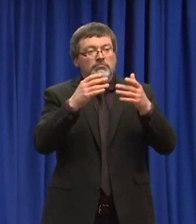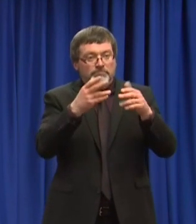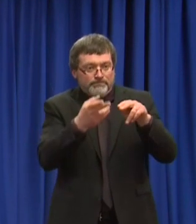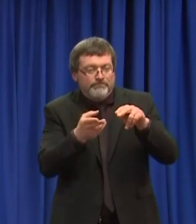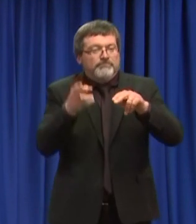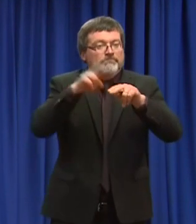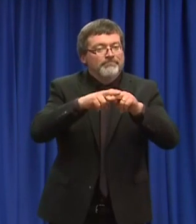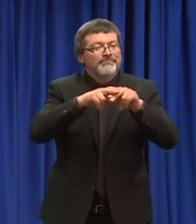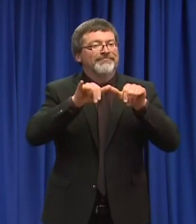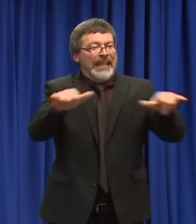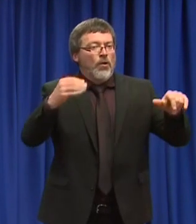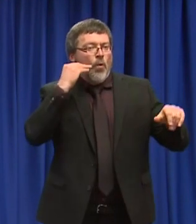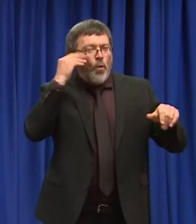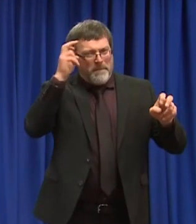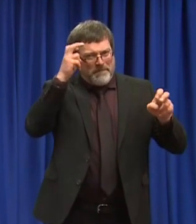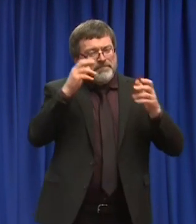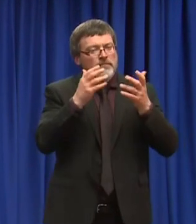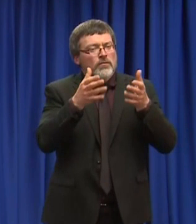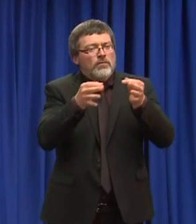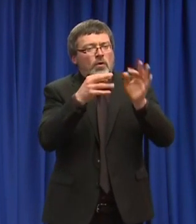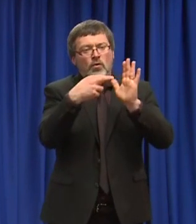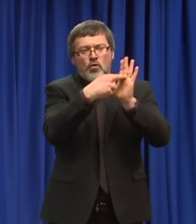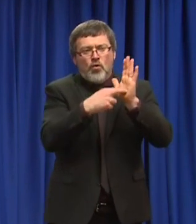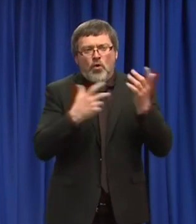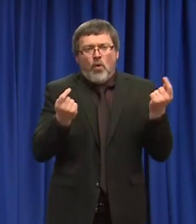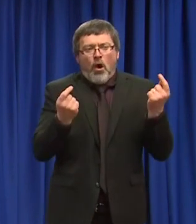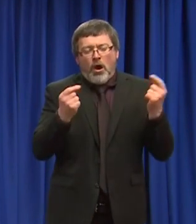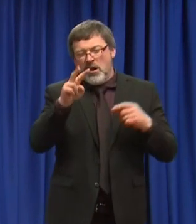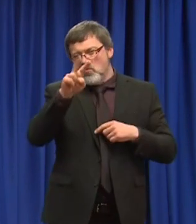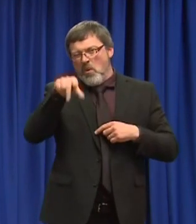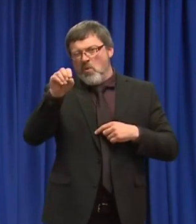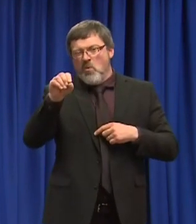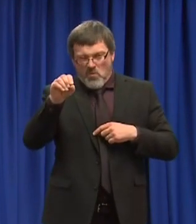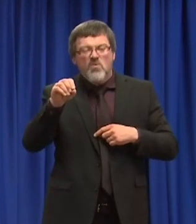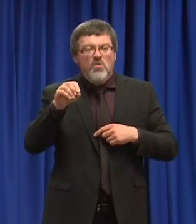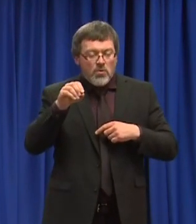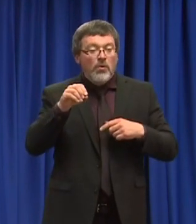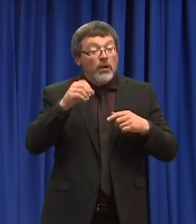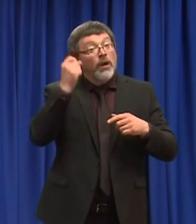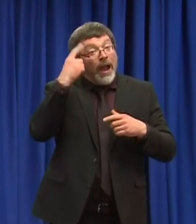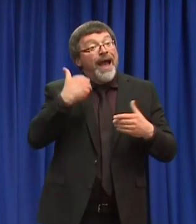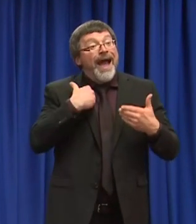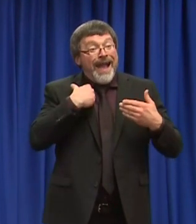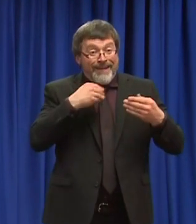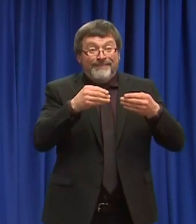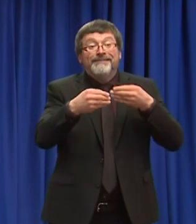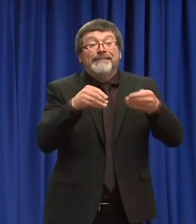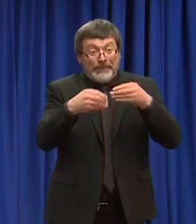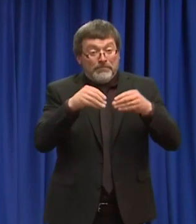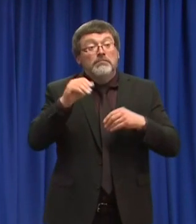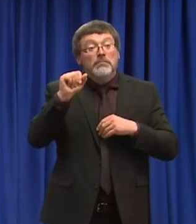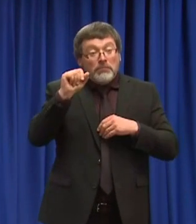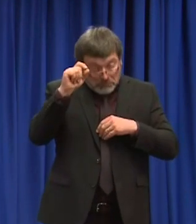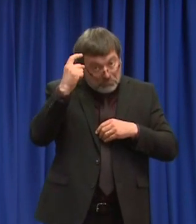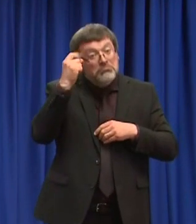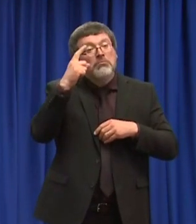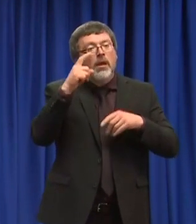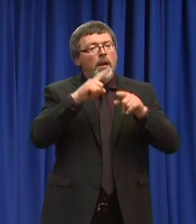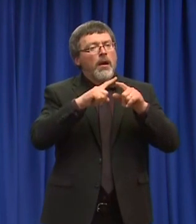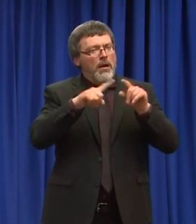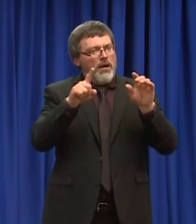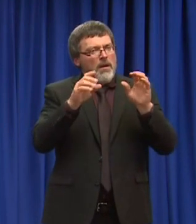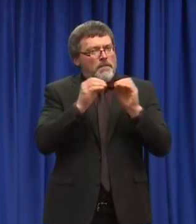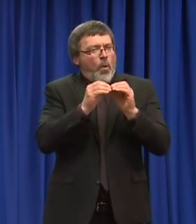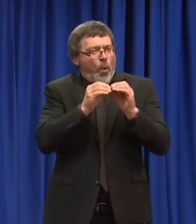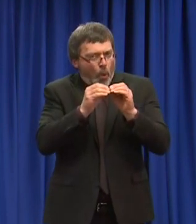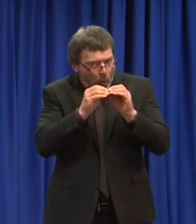flex out additional areas across the state, modify our existing order to give granite staters more flexibility in their daily lives. This